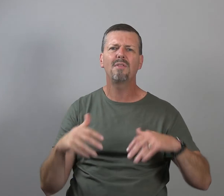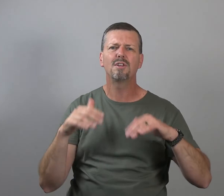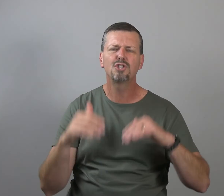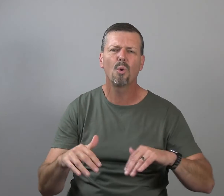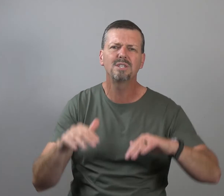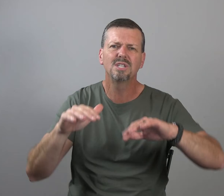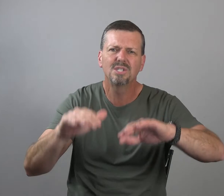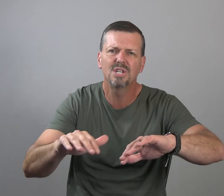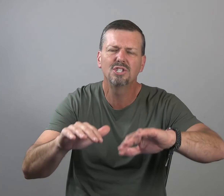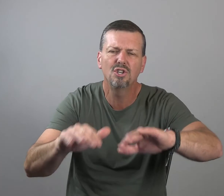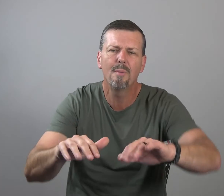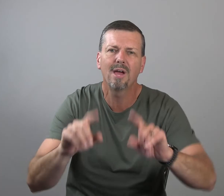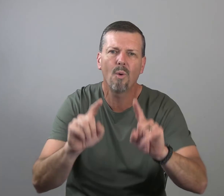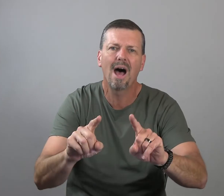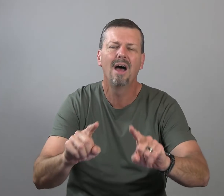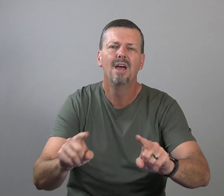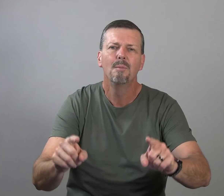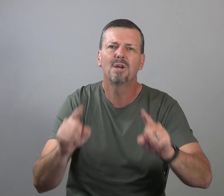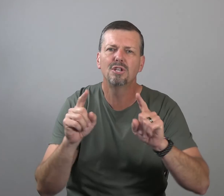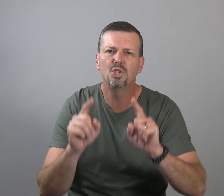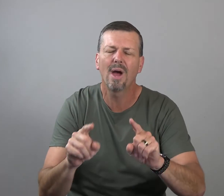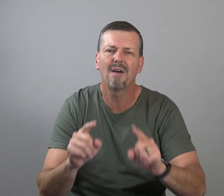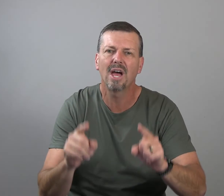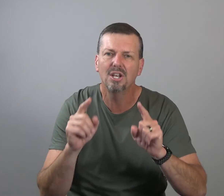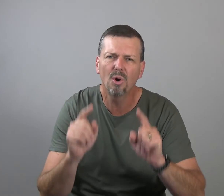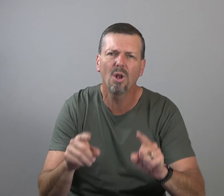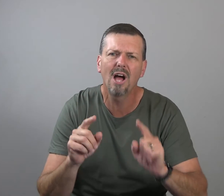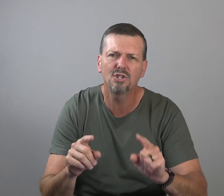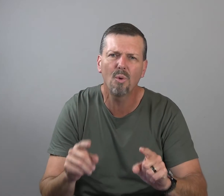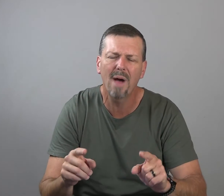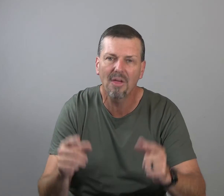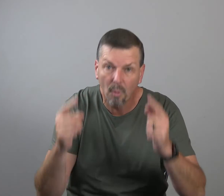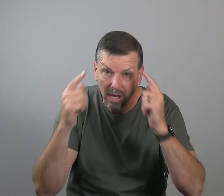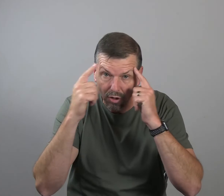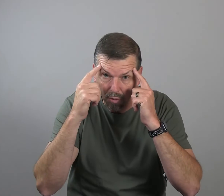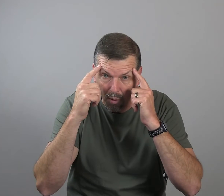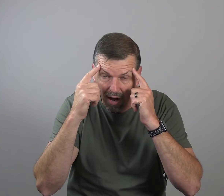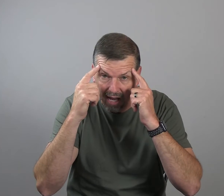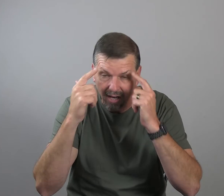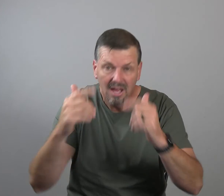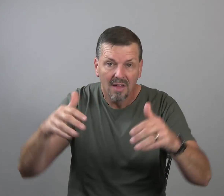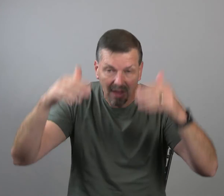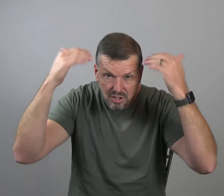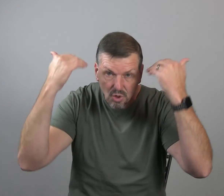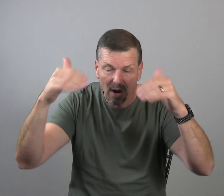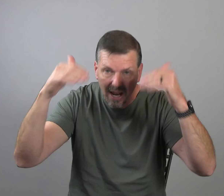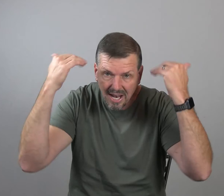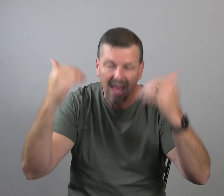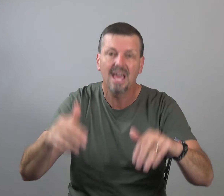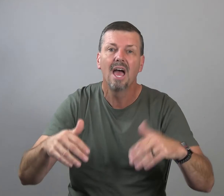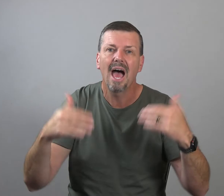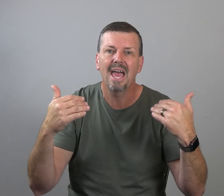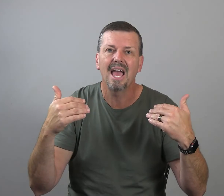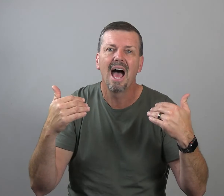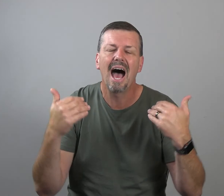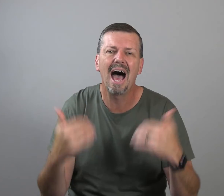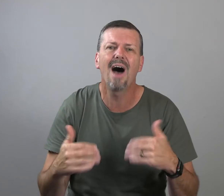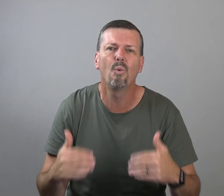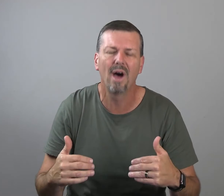the choice and decision you made. Why? Because you have a neurological pathway in your brain that has created a highway,